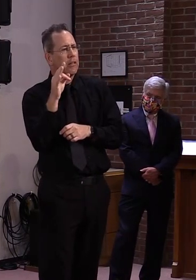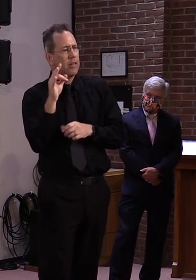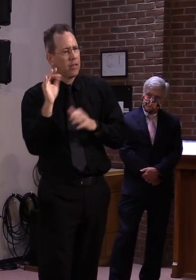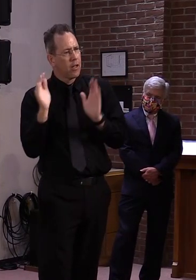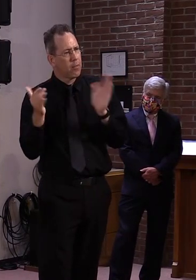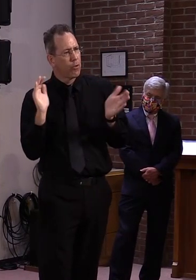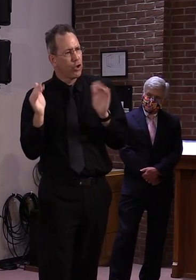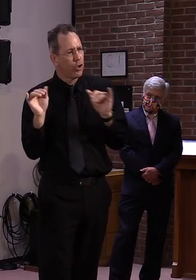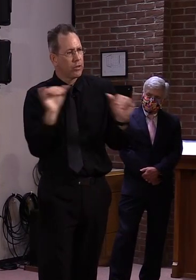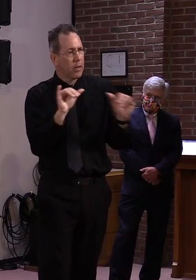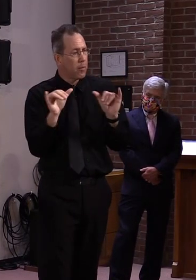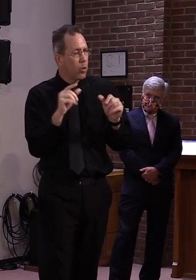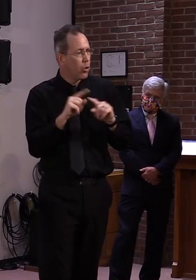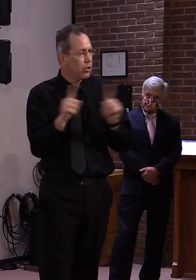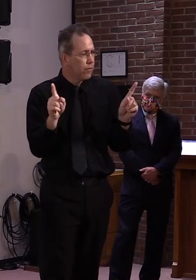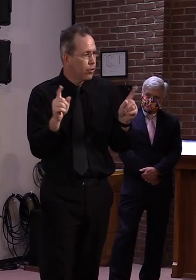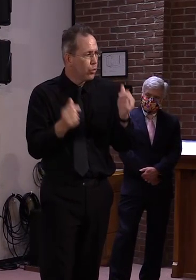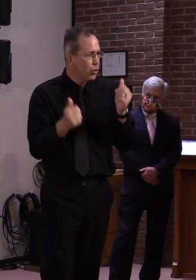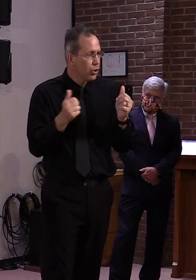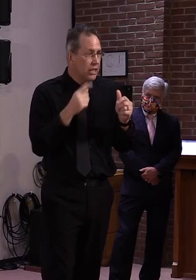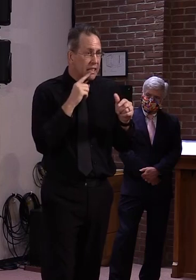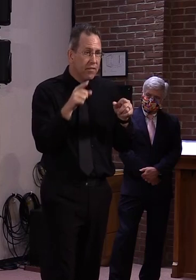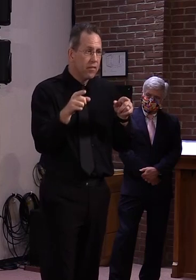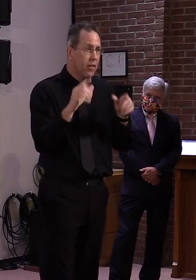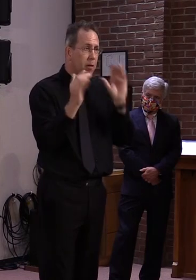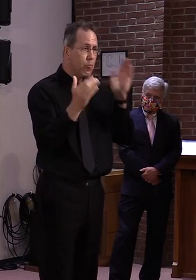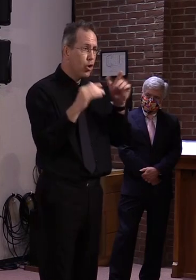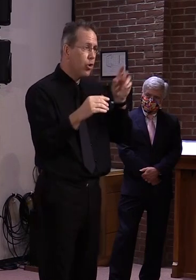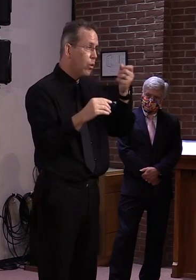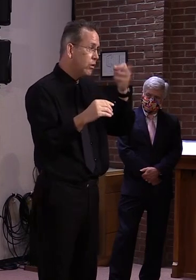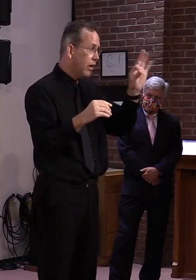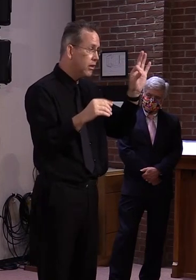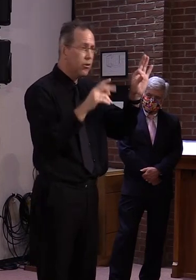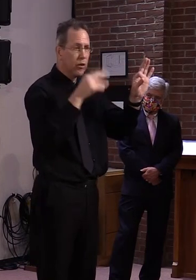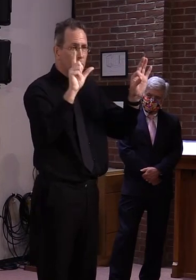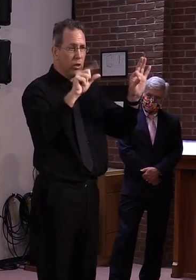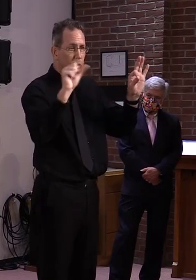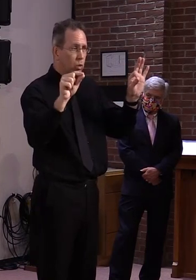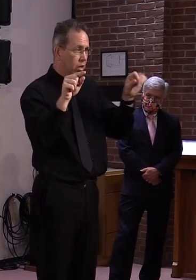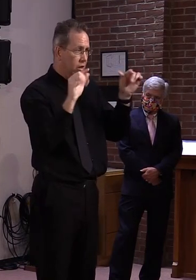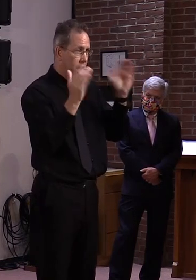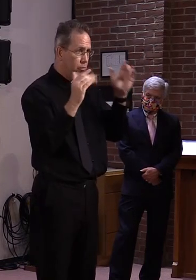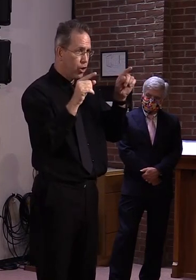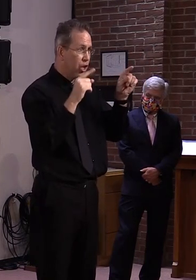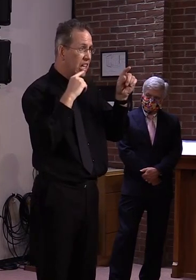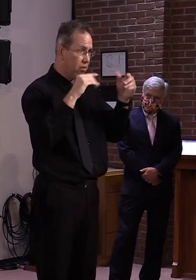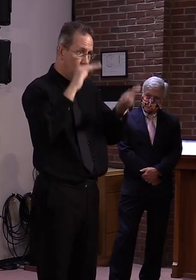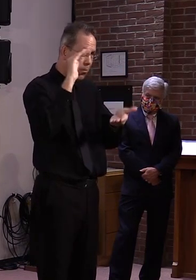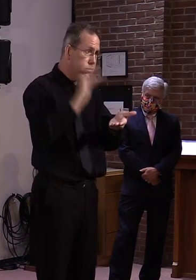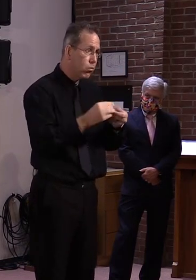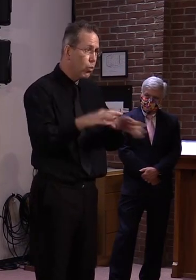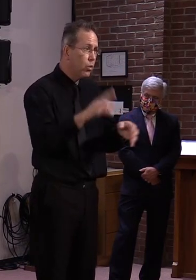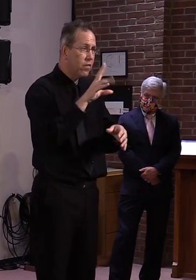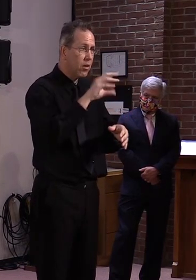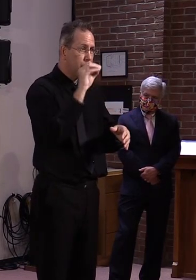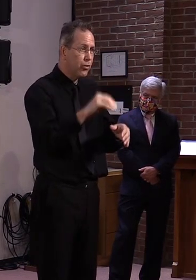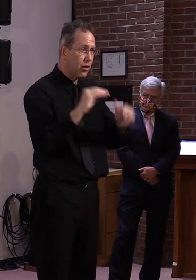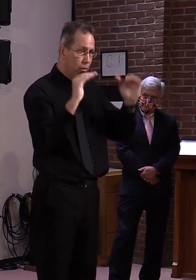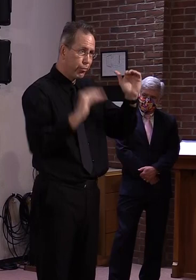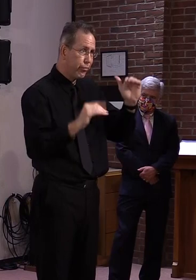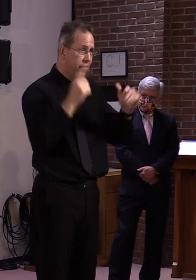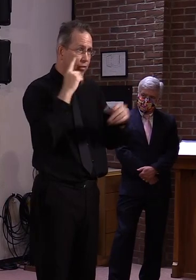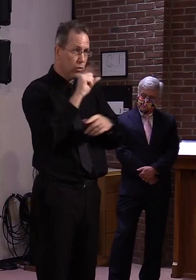And so that is what is effective right now. As soon as H 966 becomes law, then